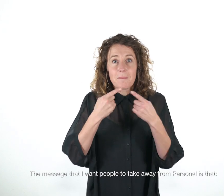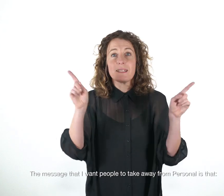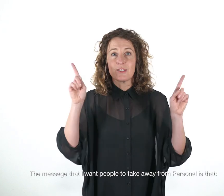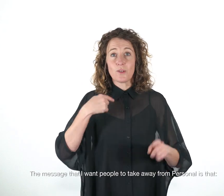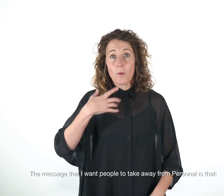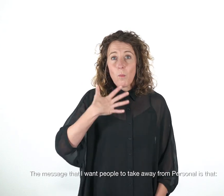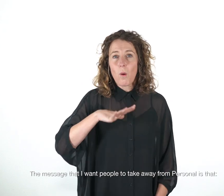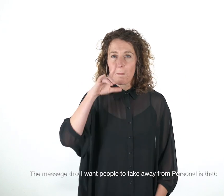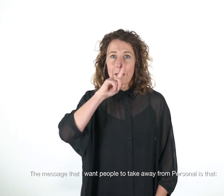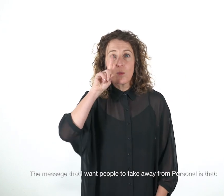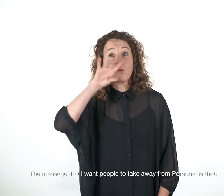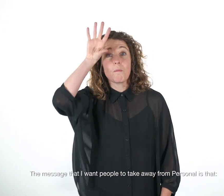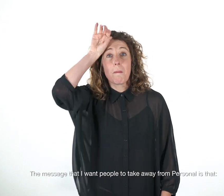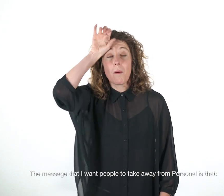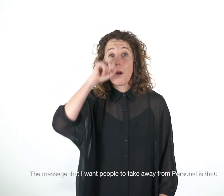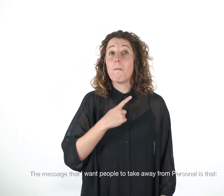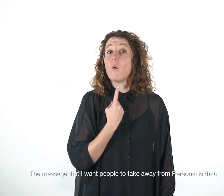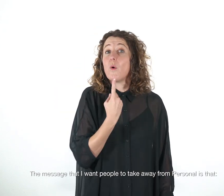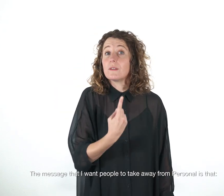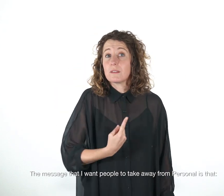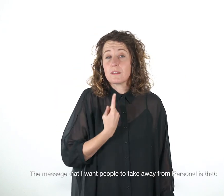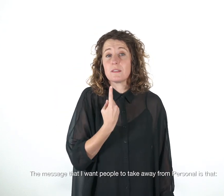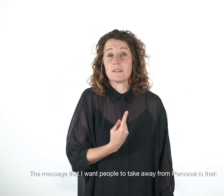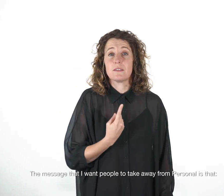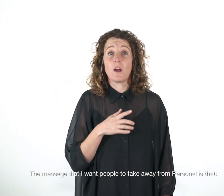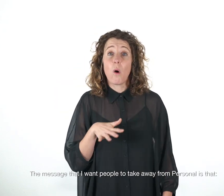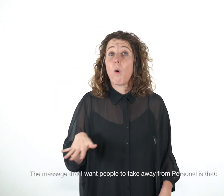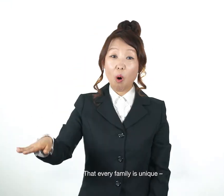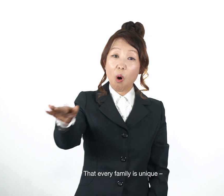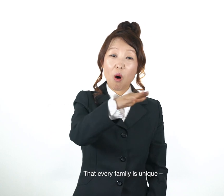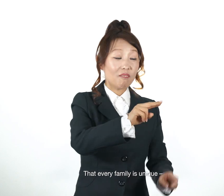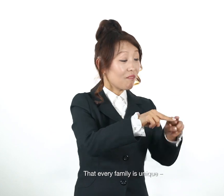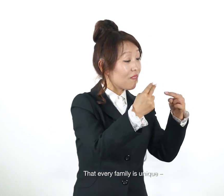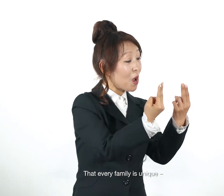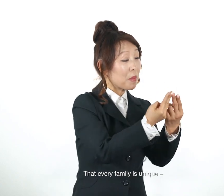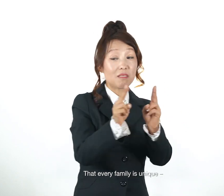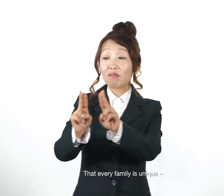the message that i want people to take away from personal is that every family is unique